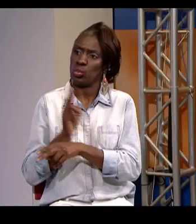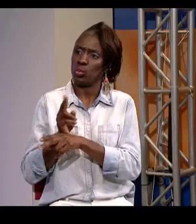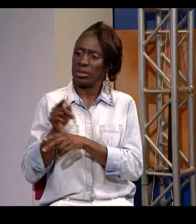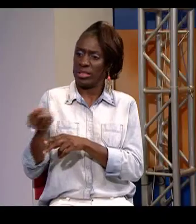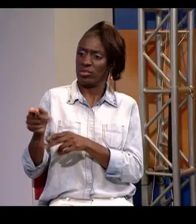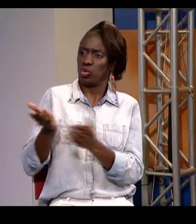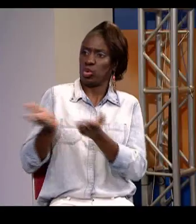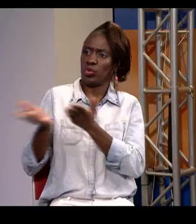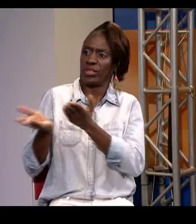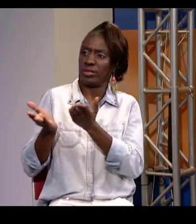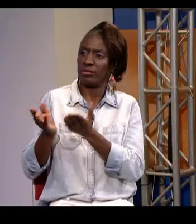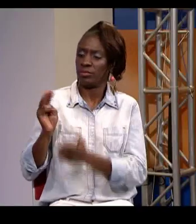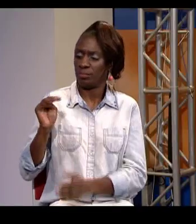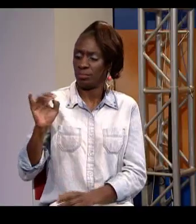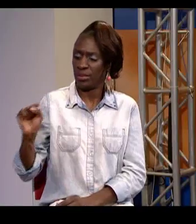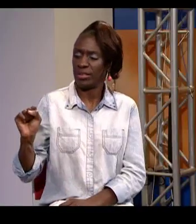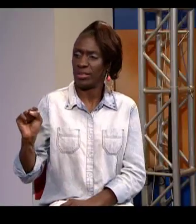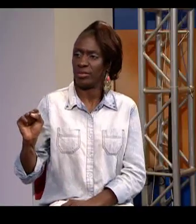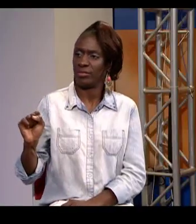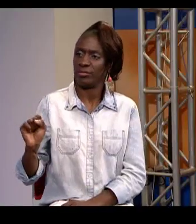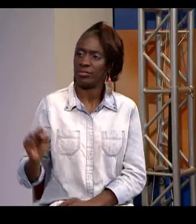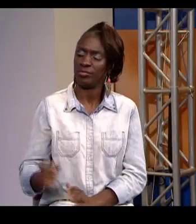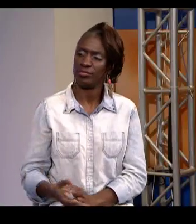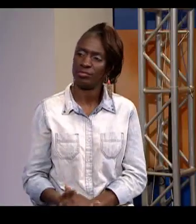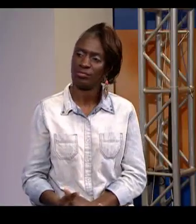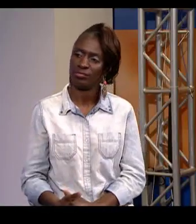Okay. How many people use this type of a service at MIS?